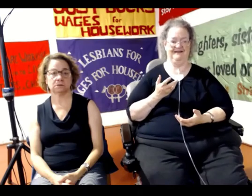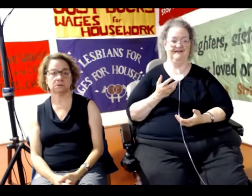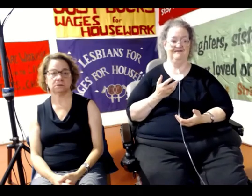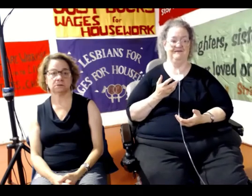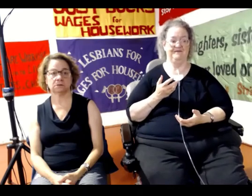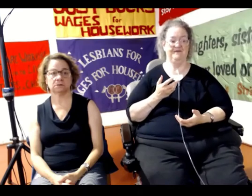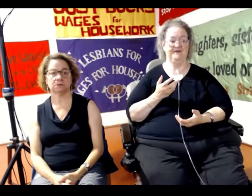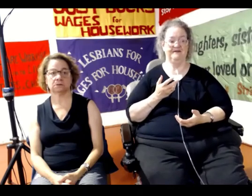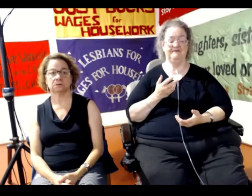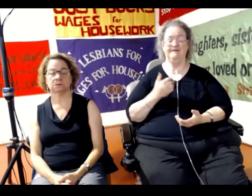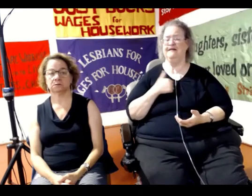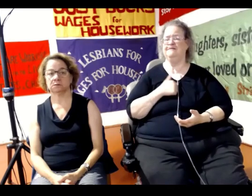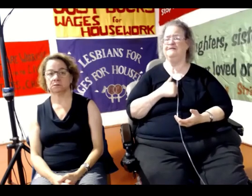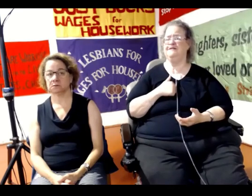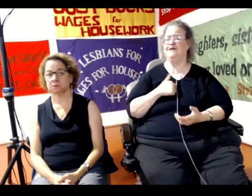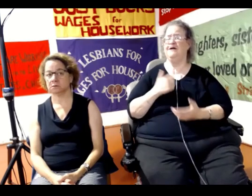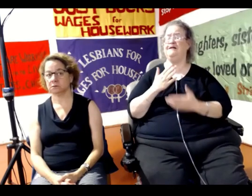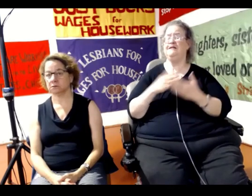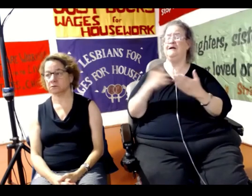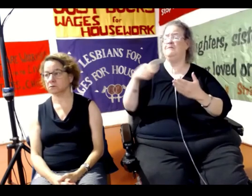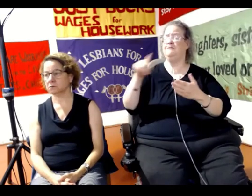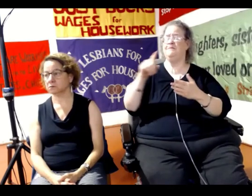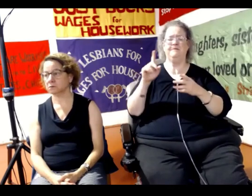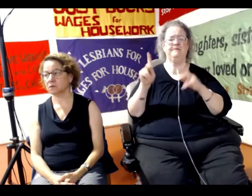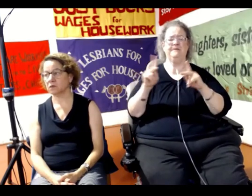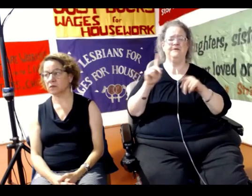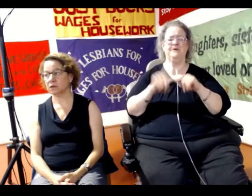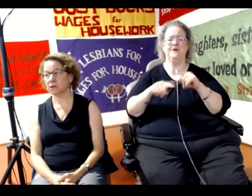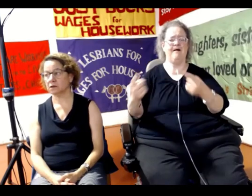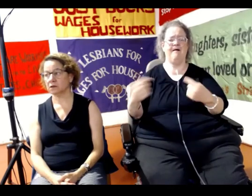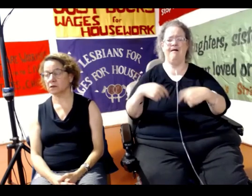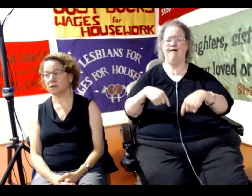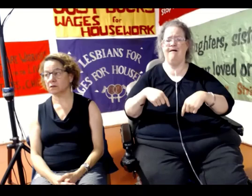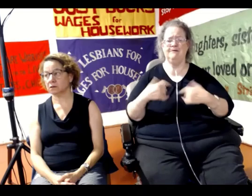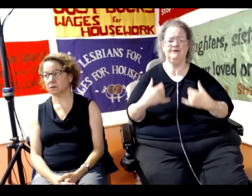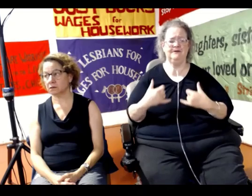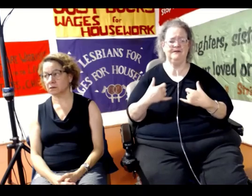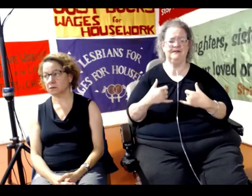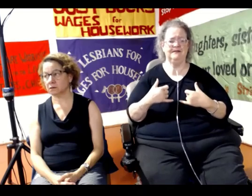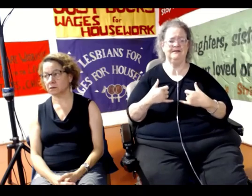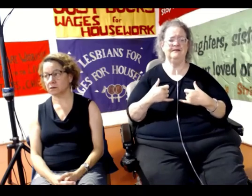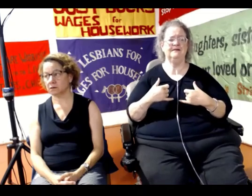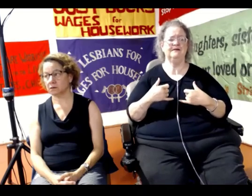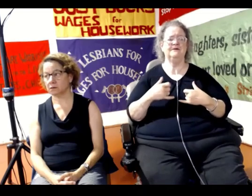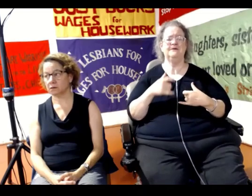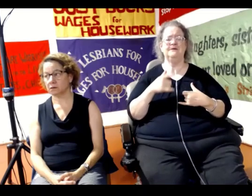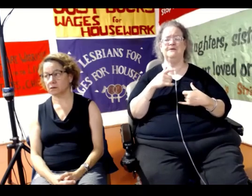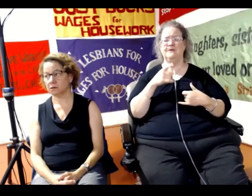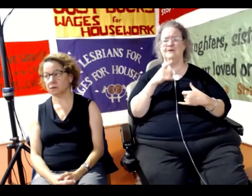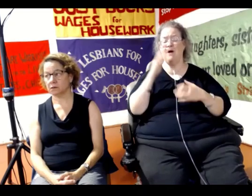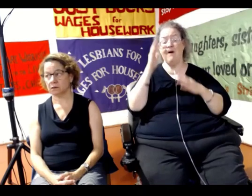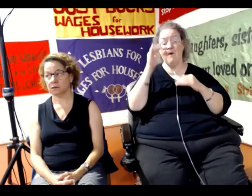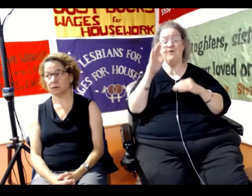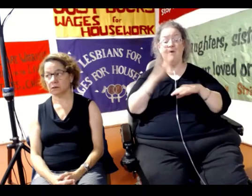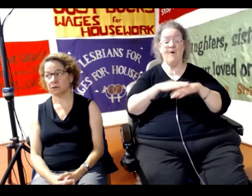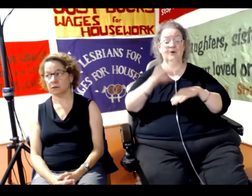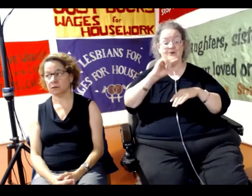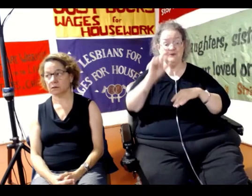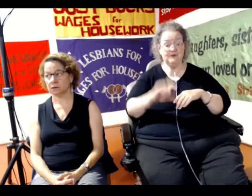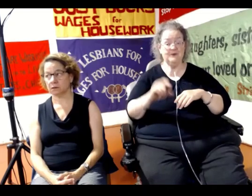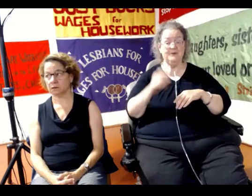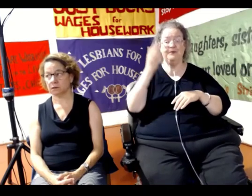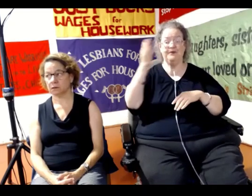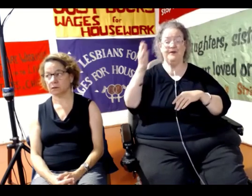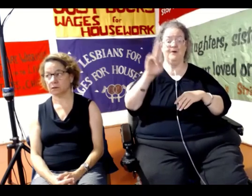I'm sorry, our colleagues, some of our colleagues are not able to come today, who are hopefully online in the UK.